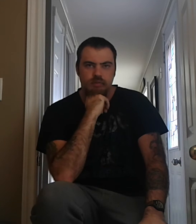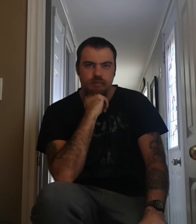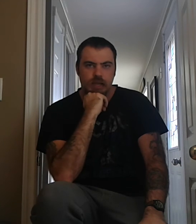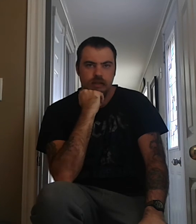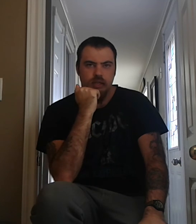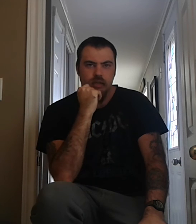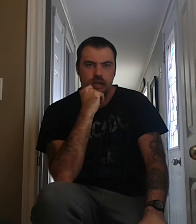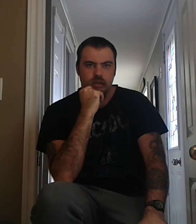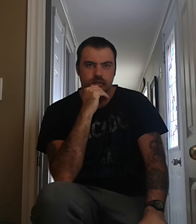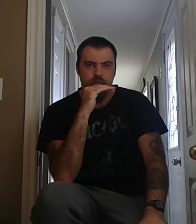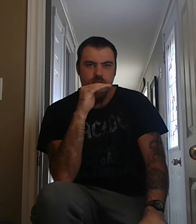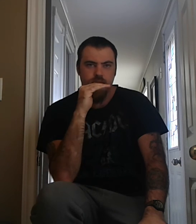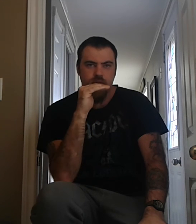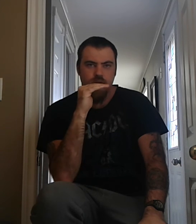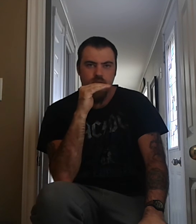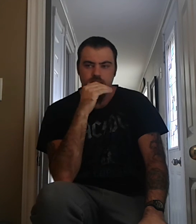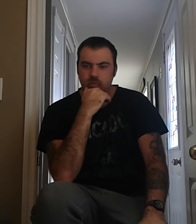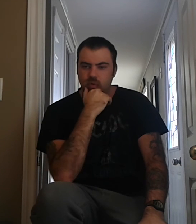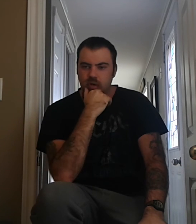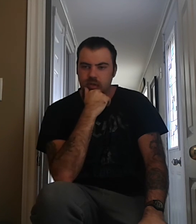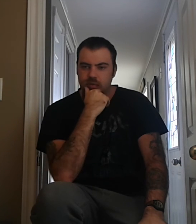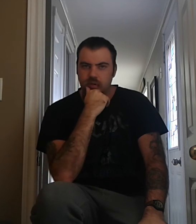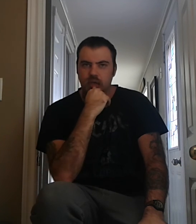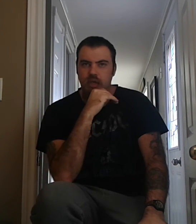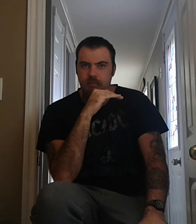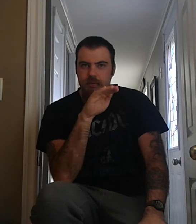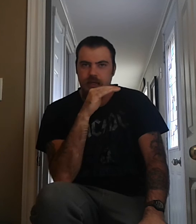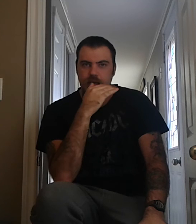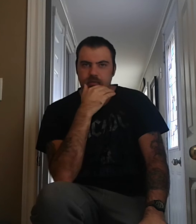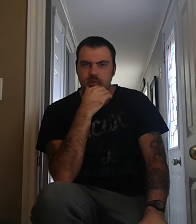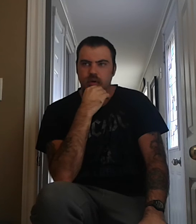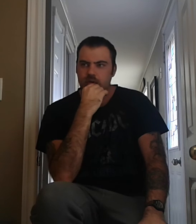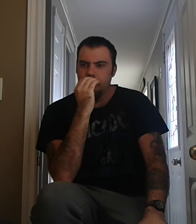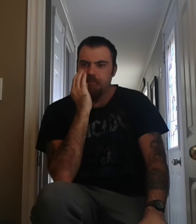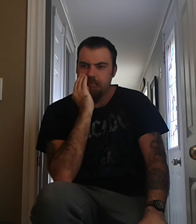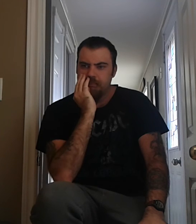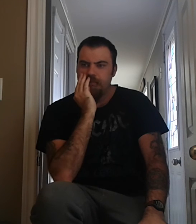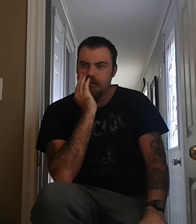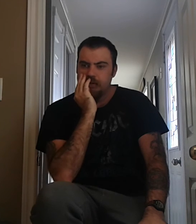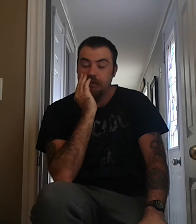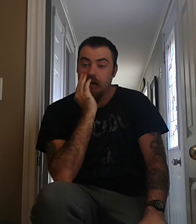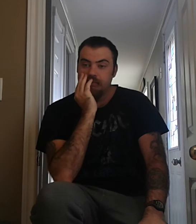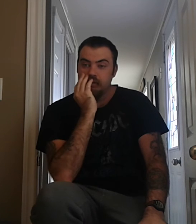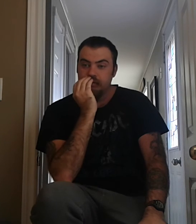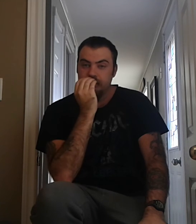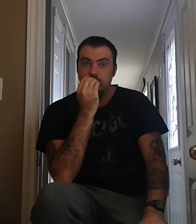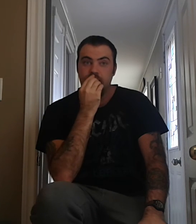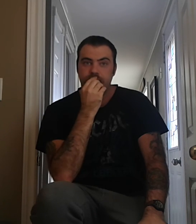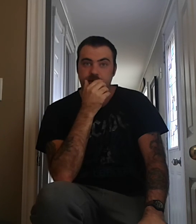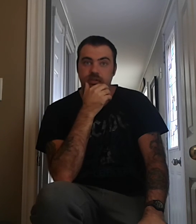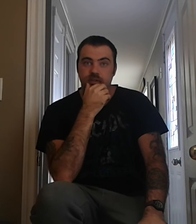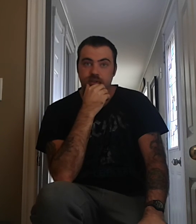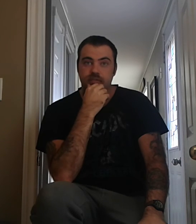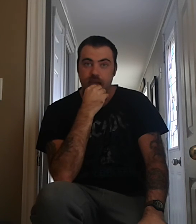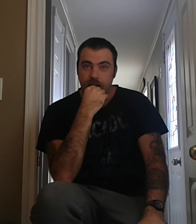That, I consider that song a really, became quite of a very popular song even to this day.